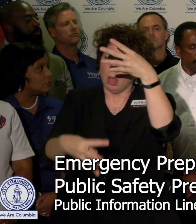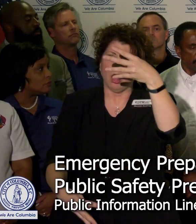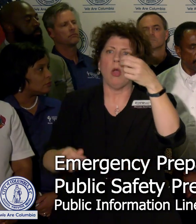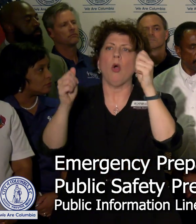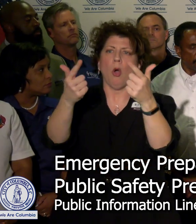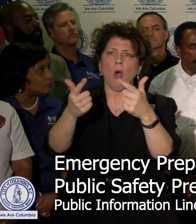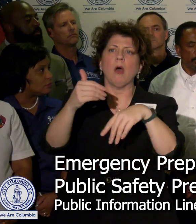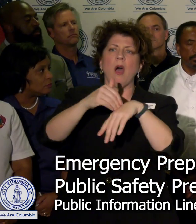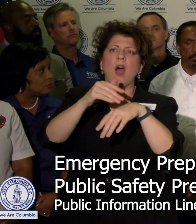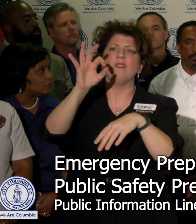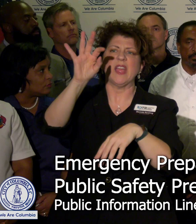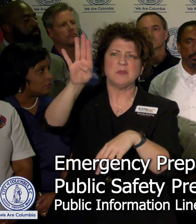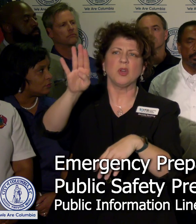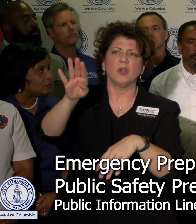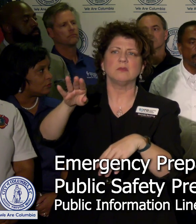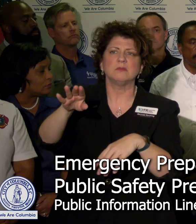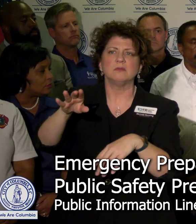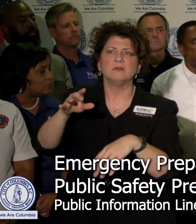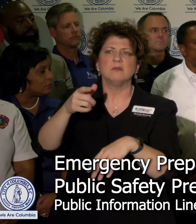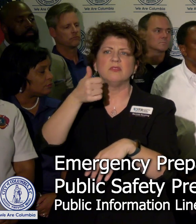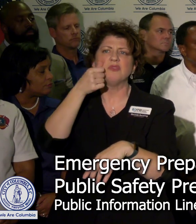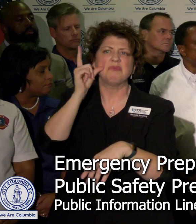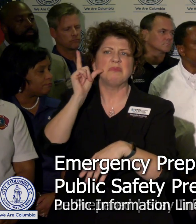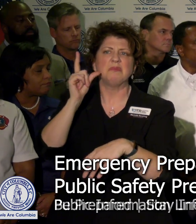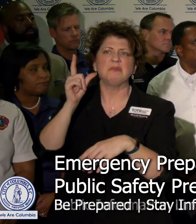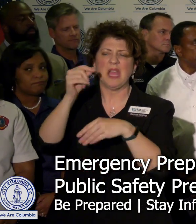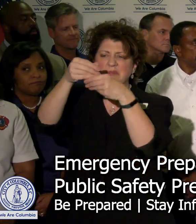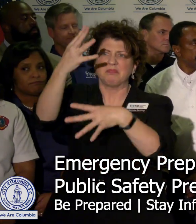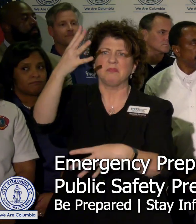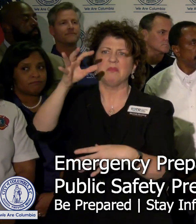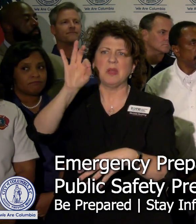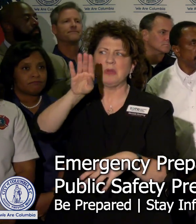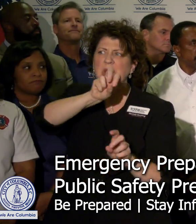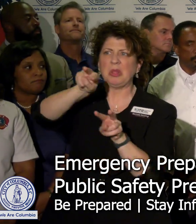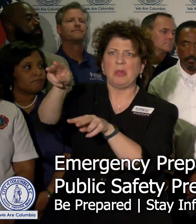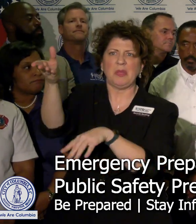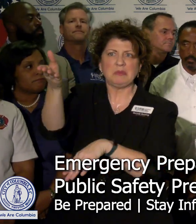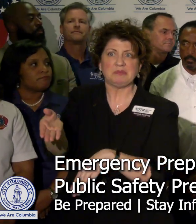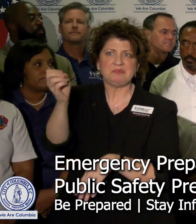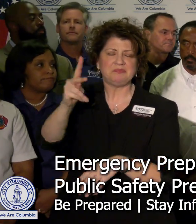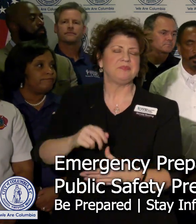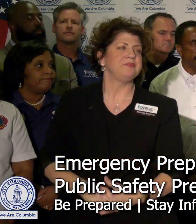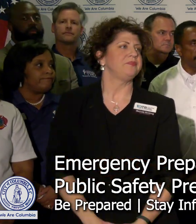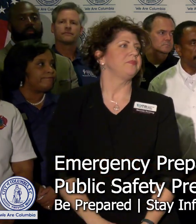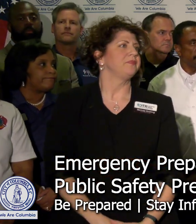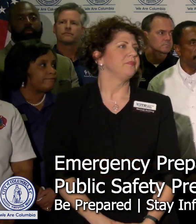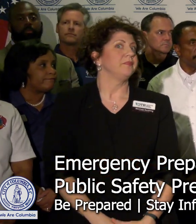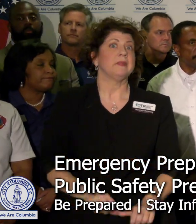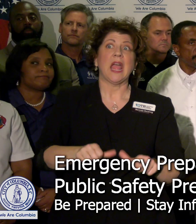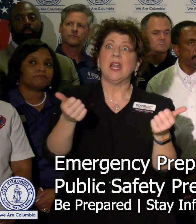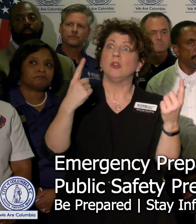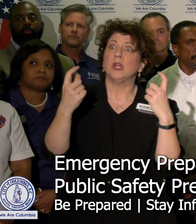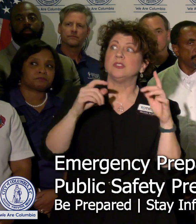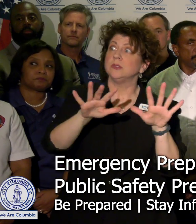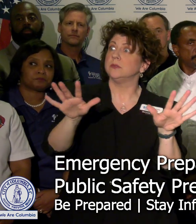Twitter a couple hours ago. Thank you. All right. Any other questions?